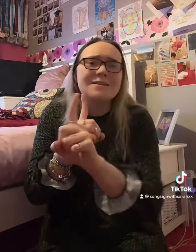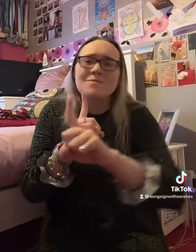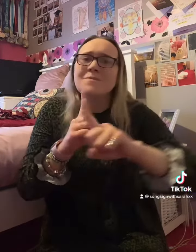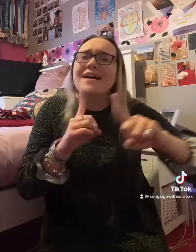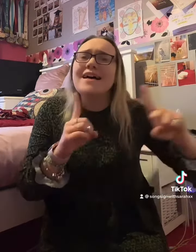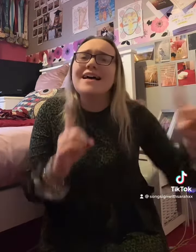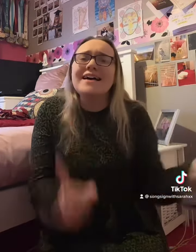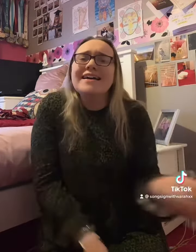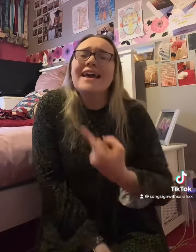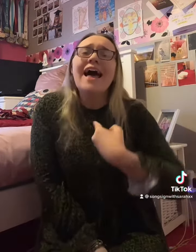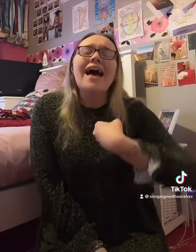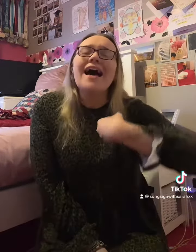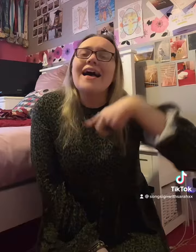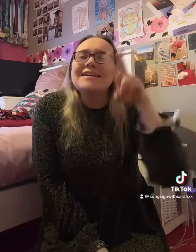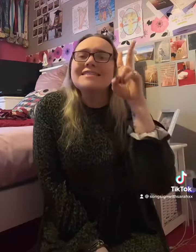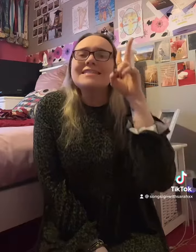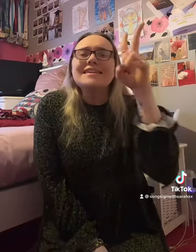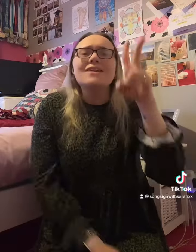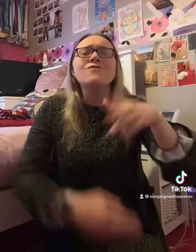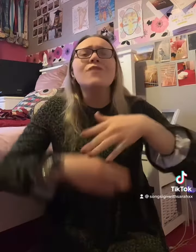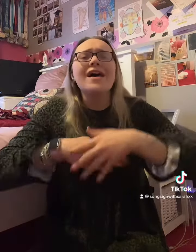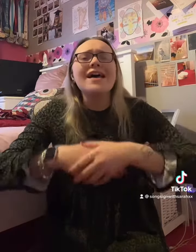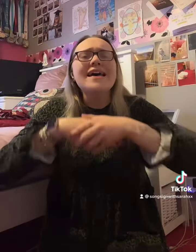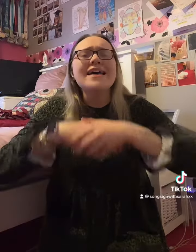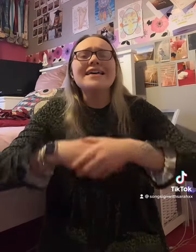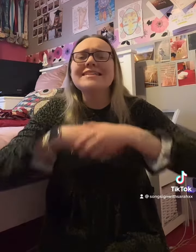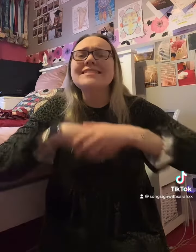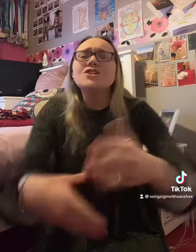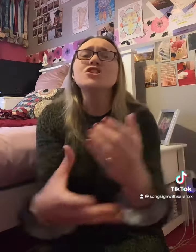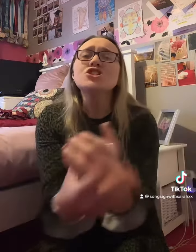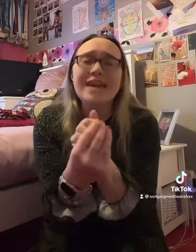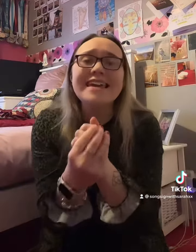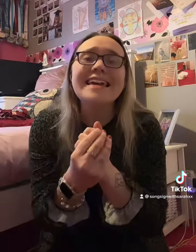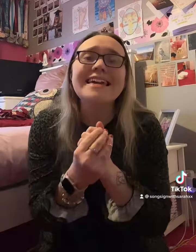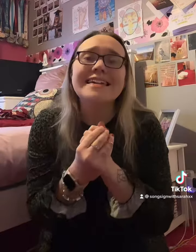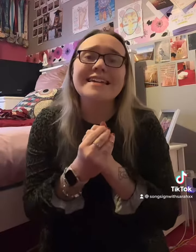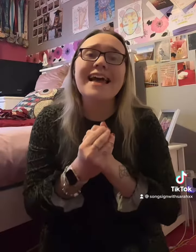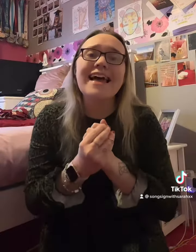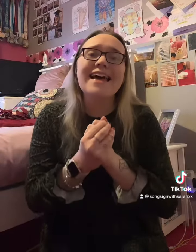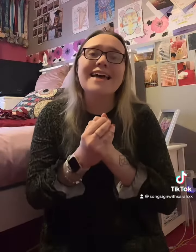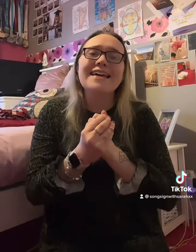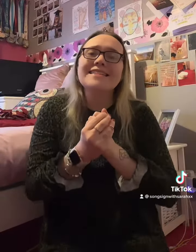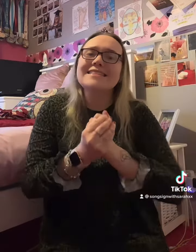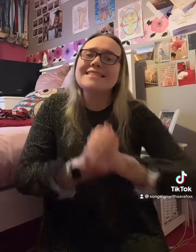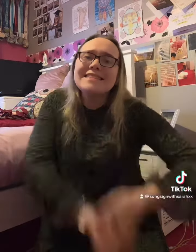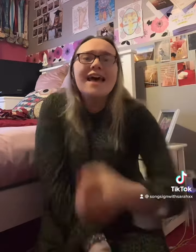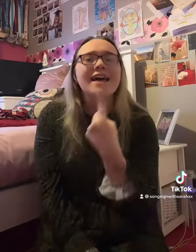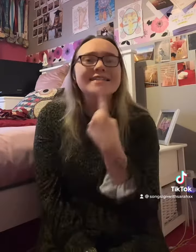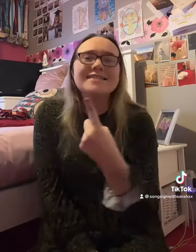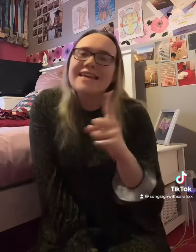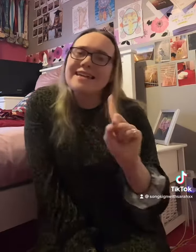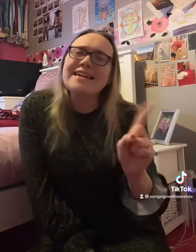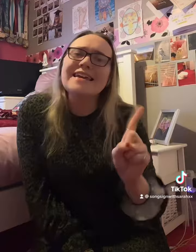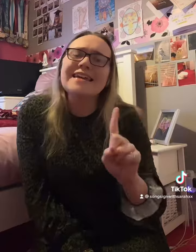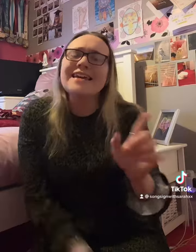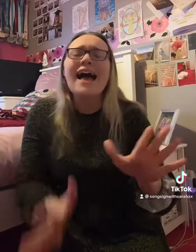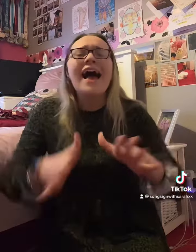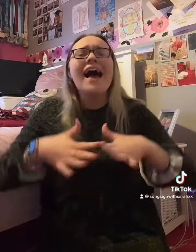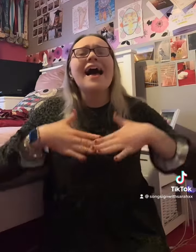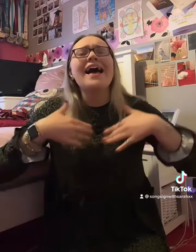by. I see friends shaking hands, saying, how